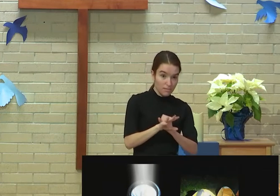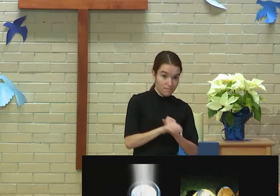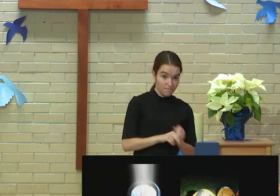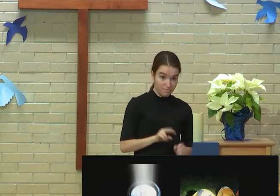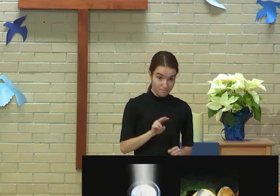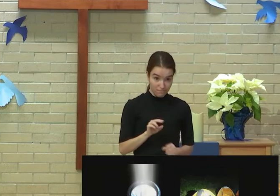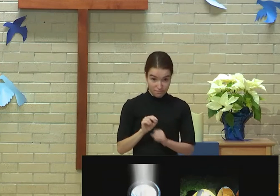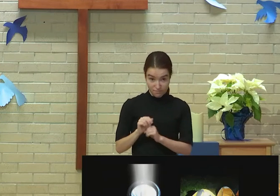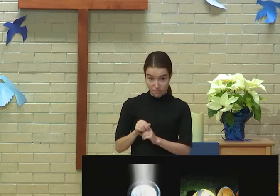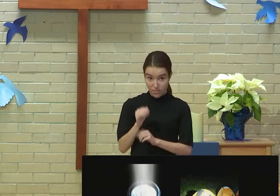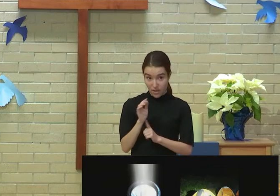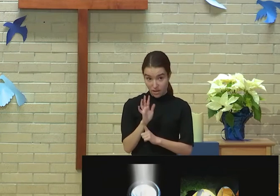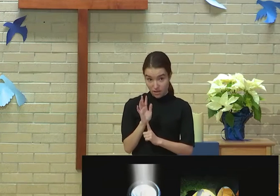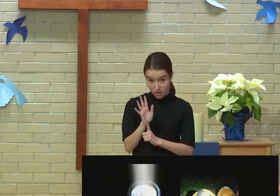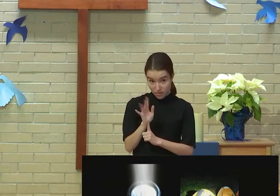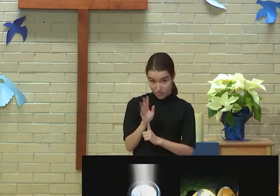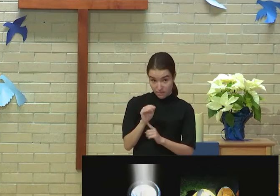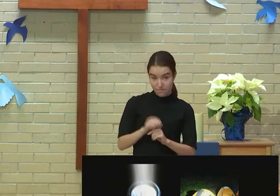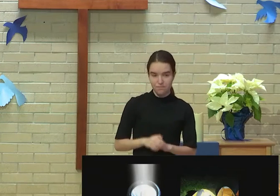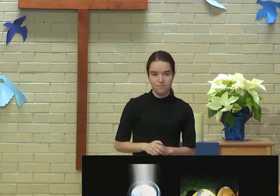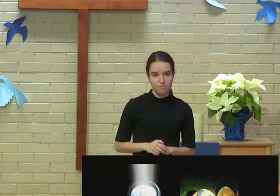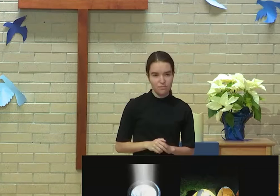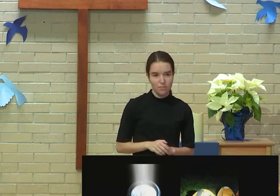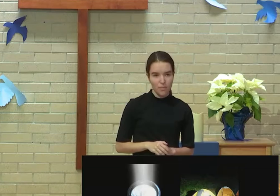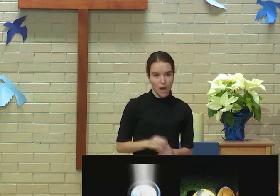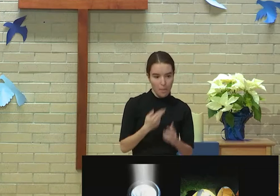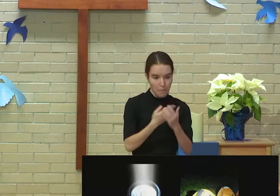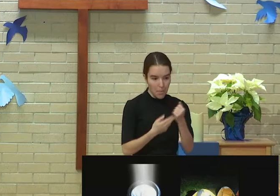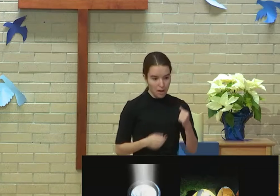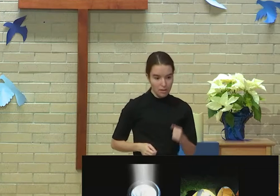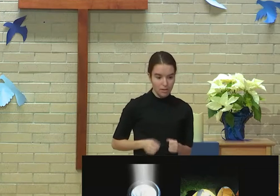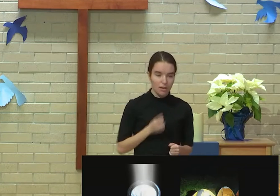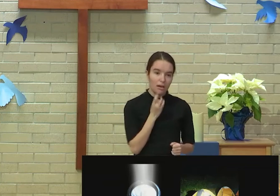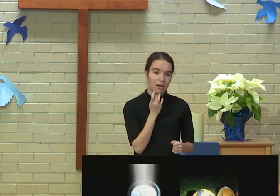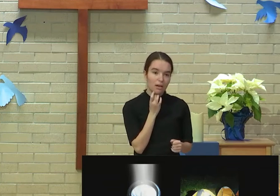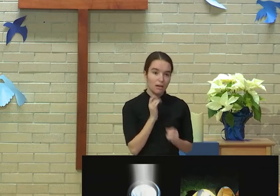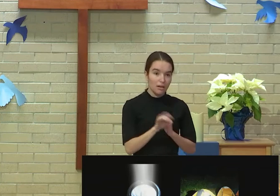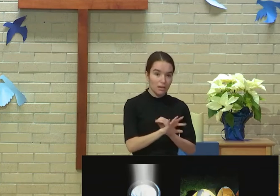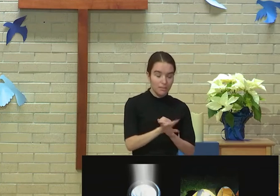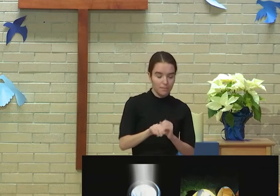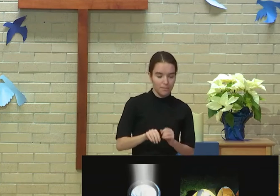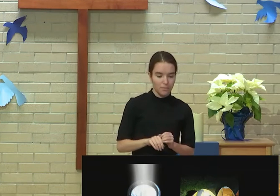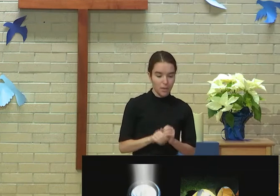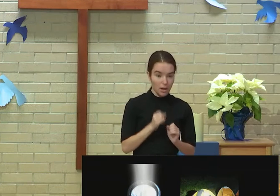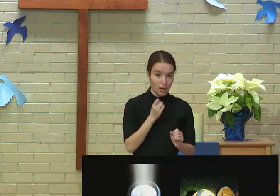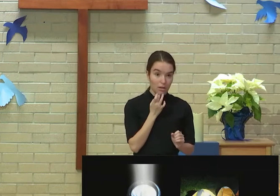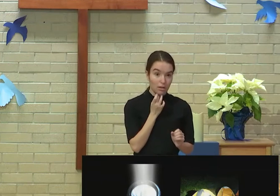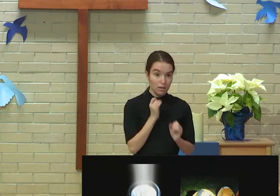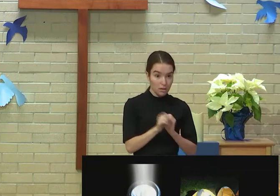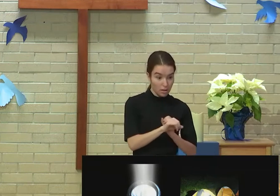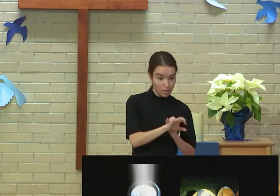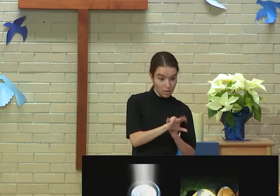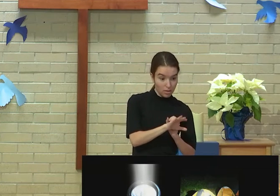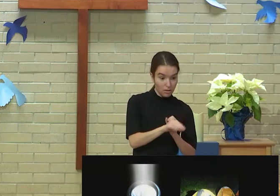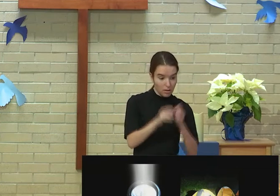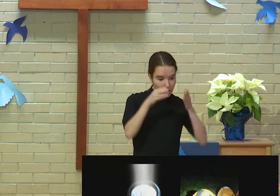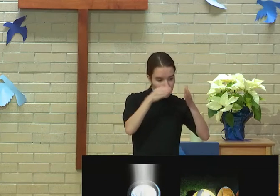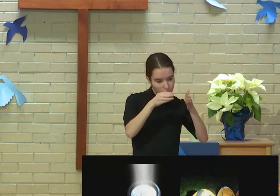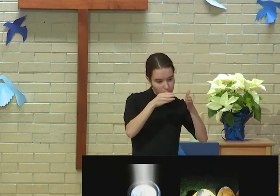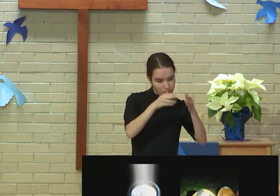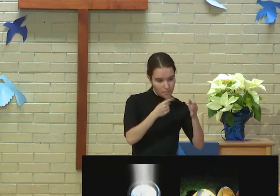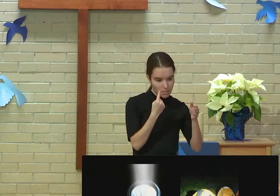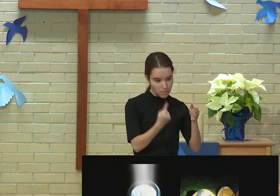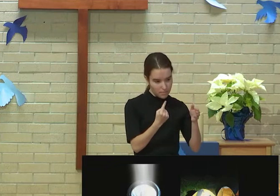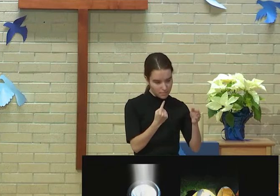So a flashlight and candle both illuminate things, but the thing that a flashlight does is it focuses on a single